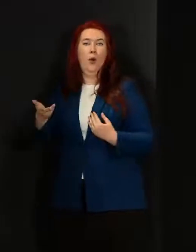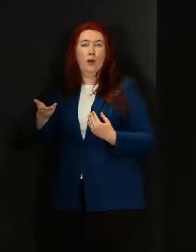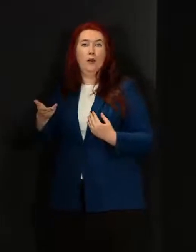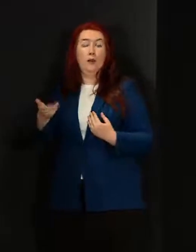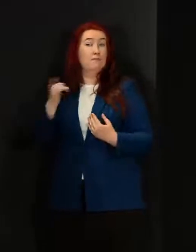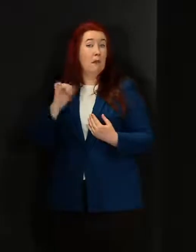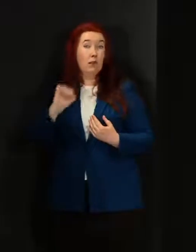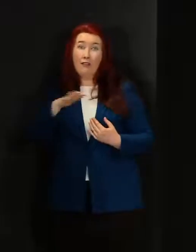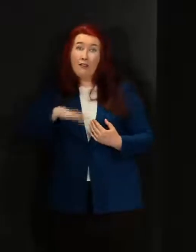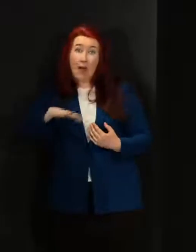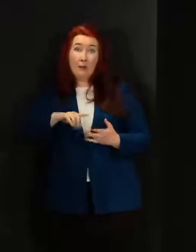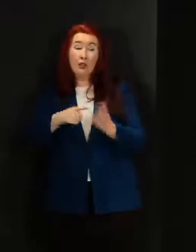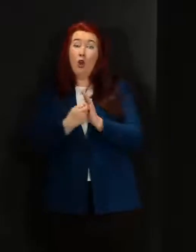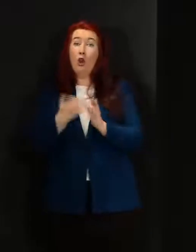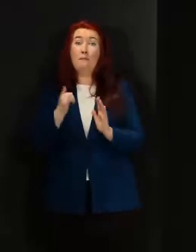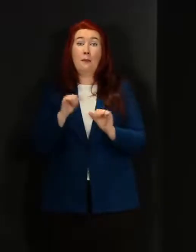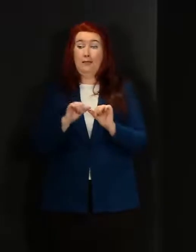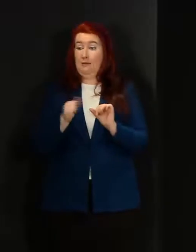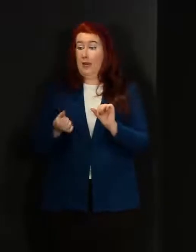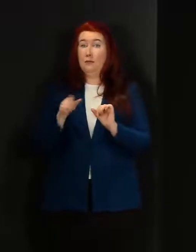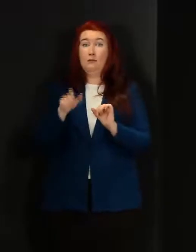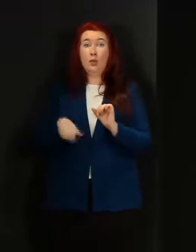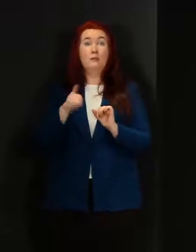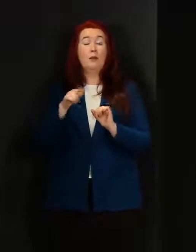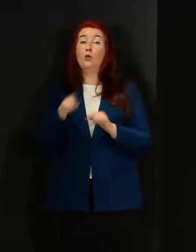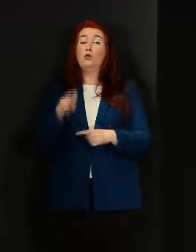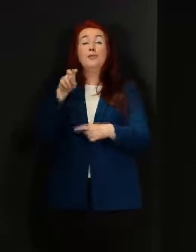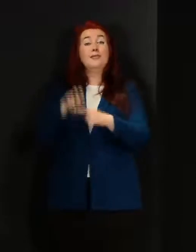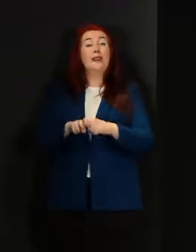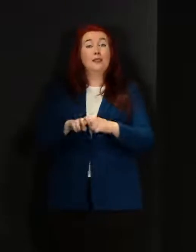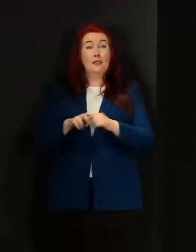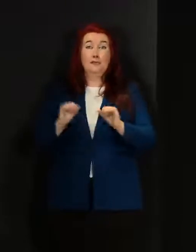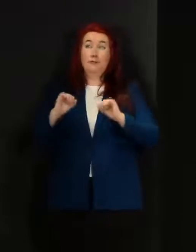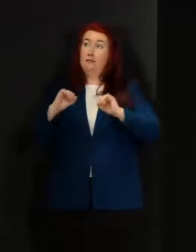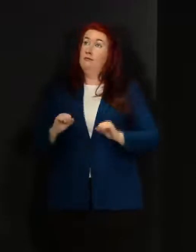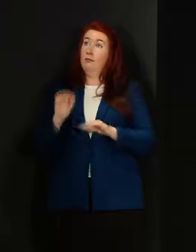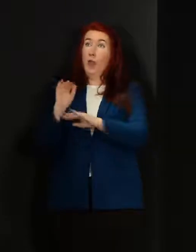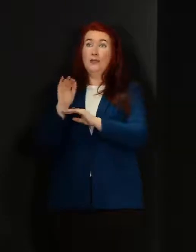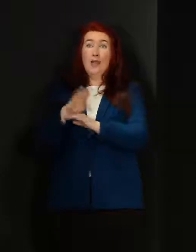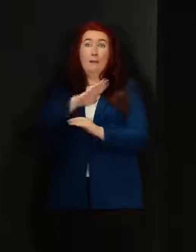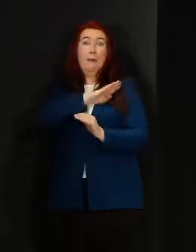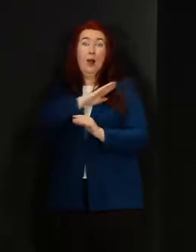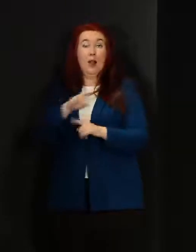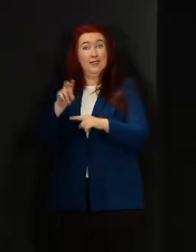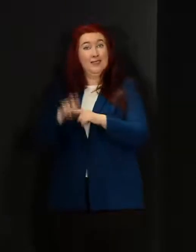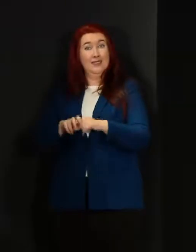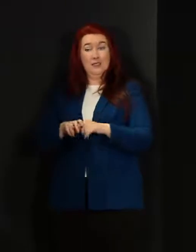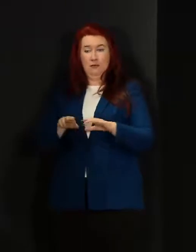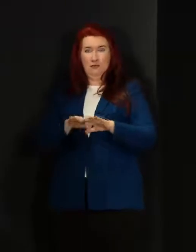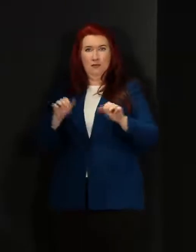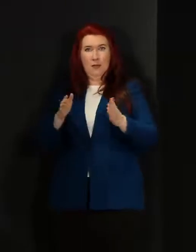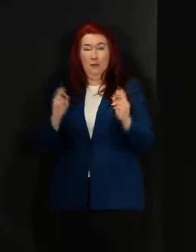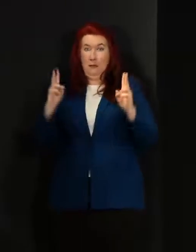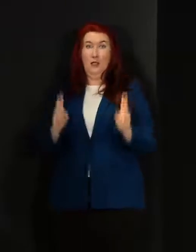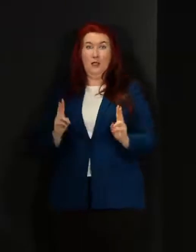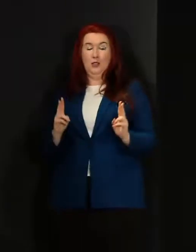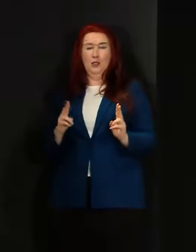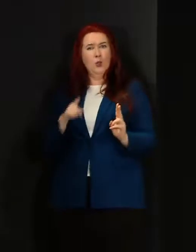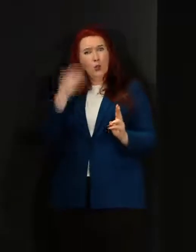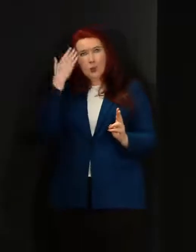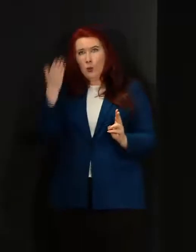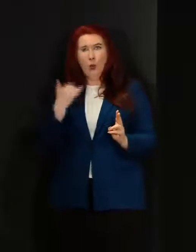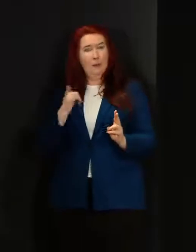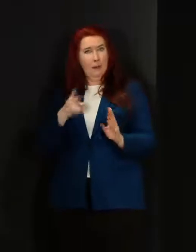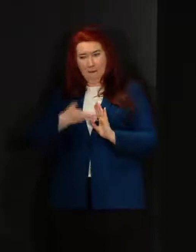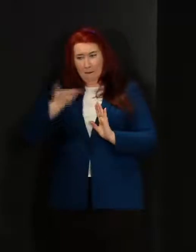relatives of yours or it may be the next person to sit on the park bench you have no way of knowing where that virus is going so that's why